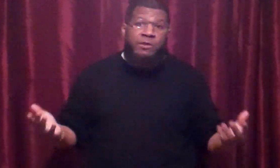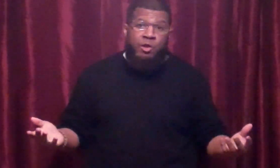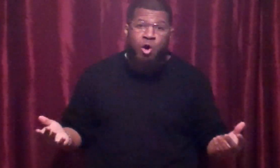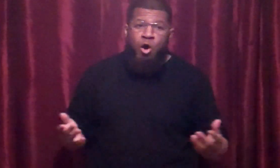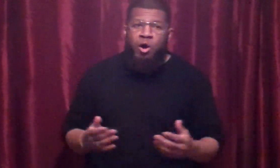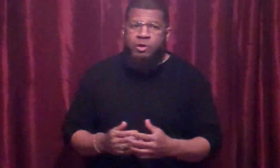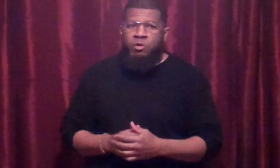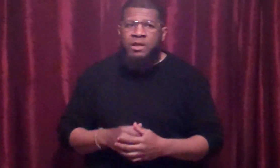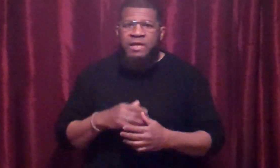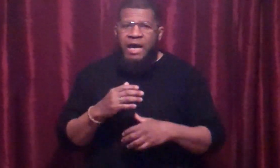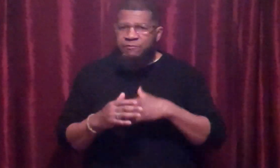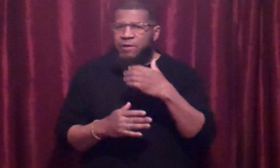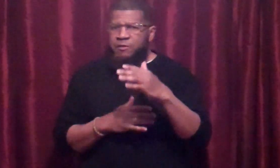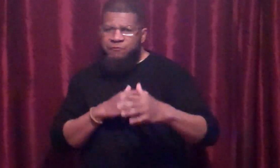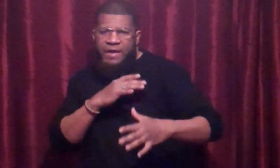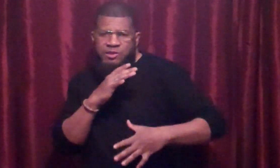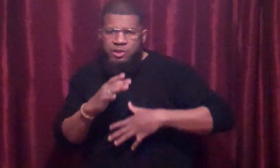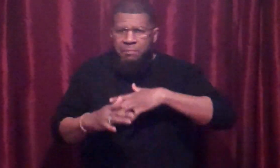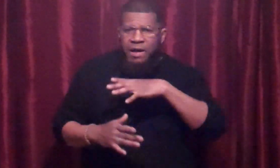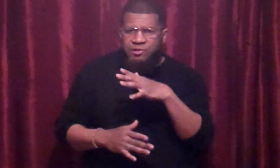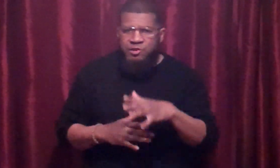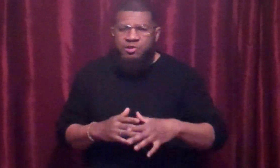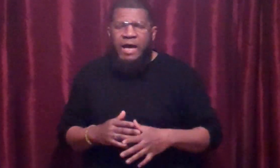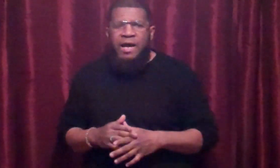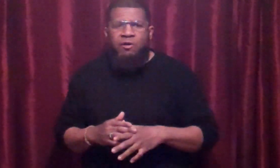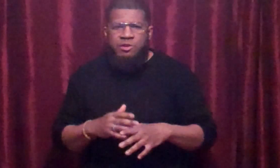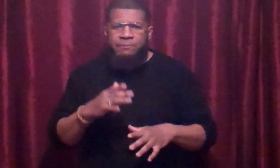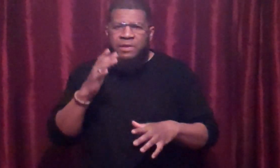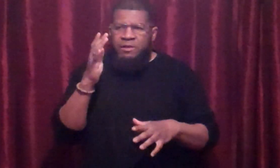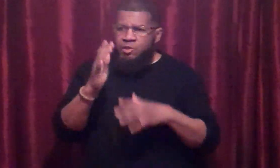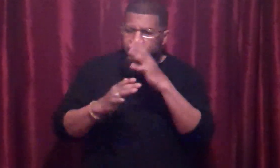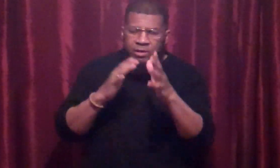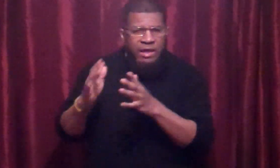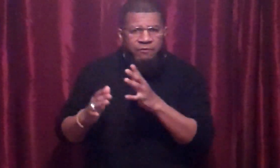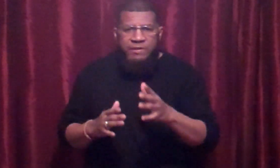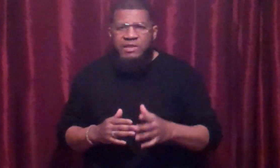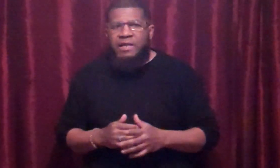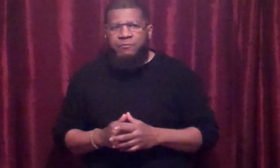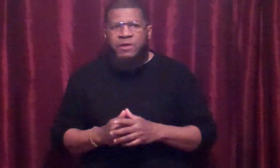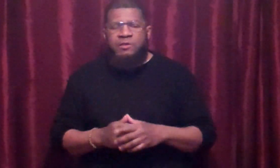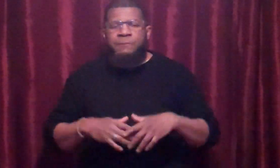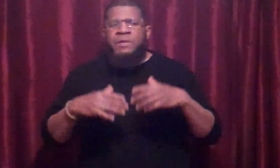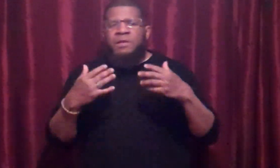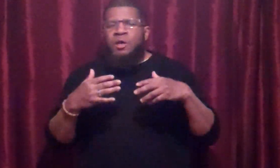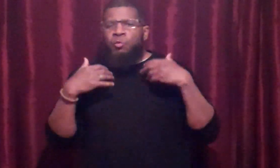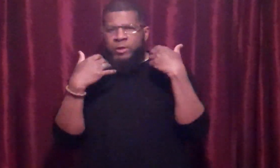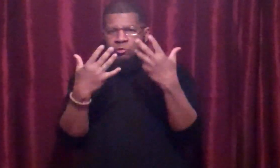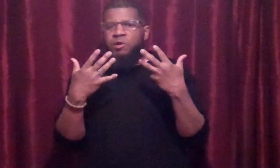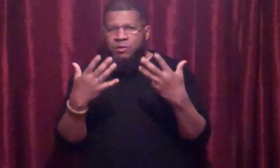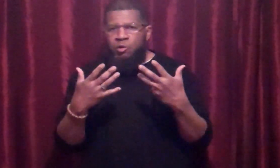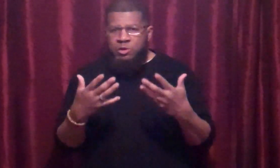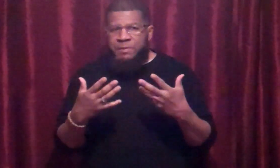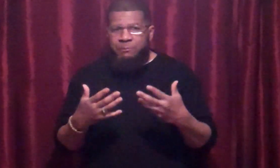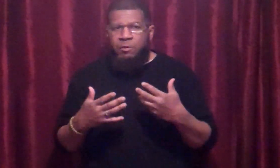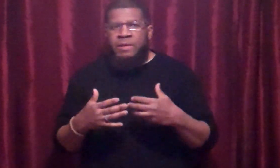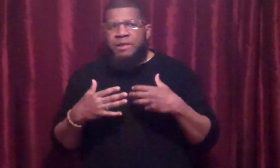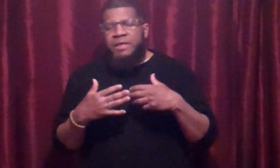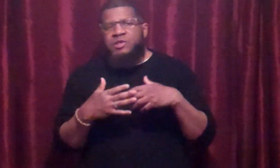in the guard or having very fancy boxing styles and doing a lot of exotic things. When you look at those people, it's